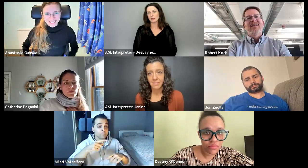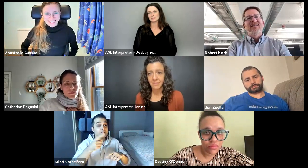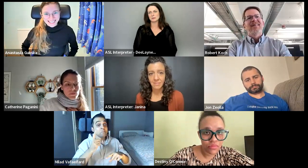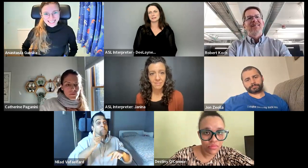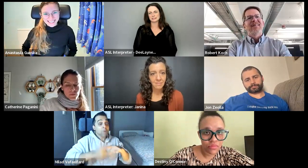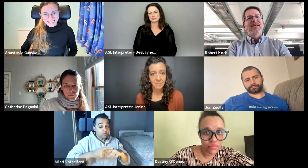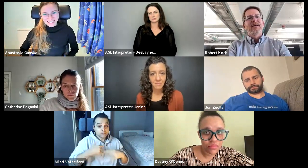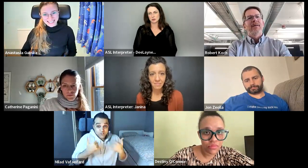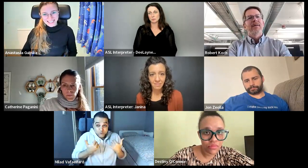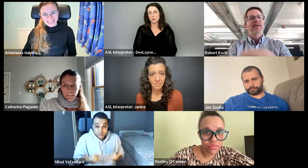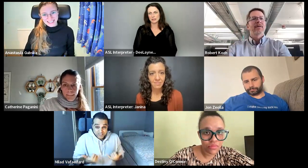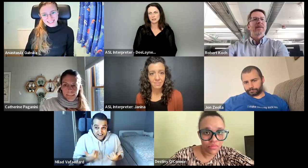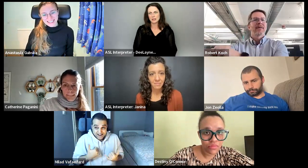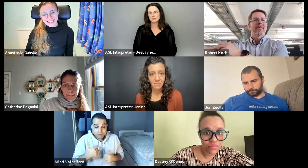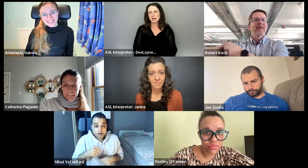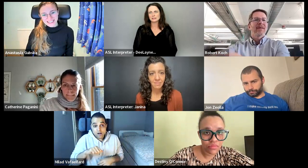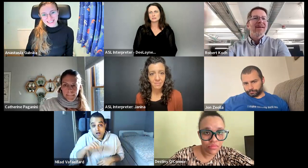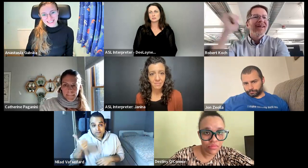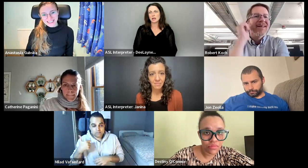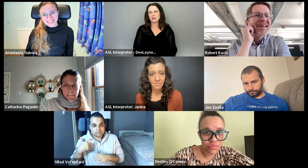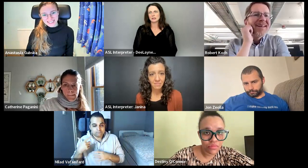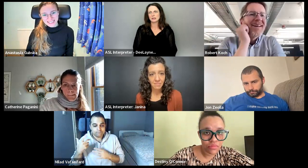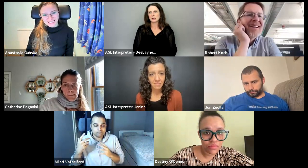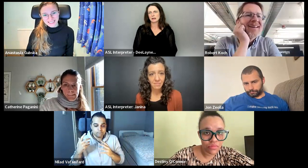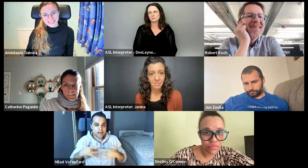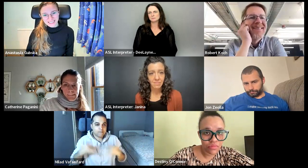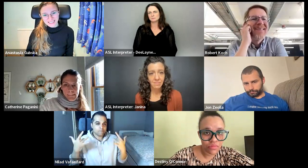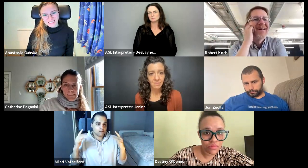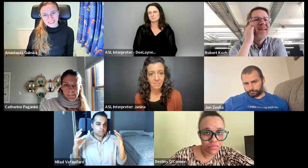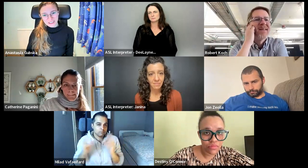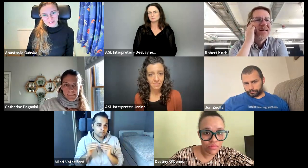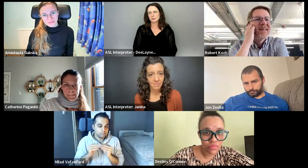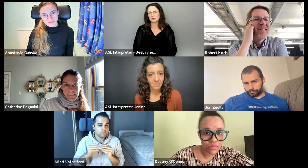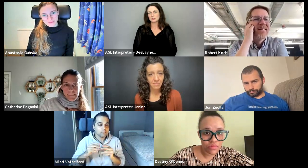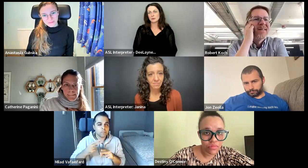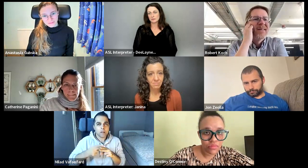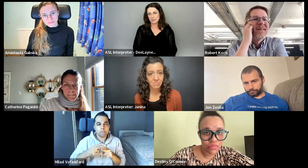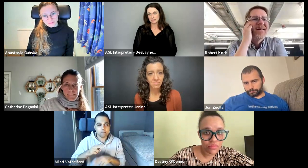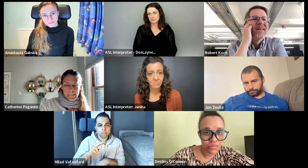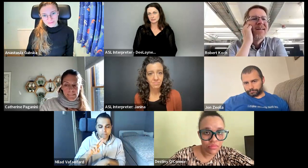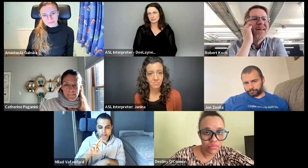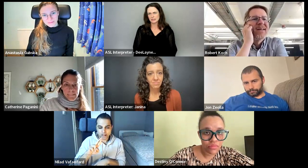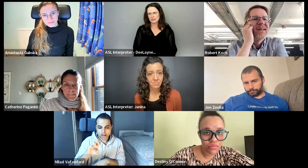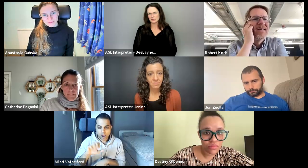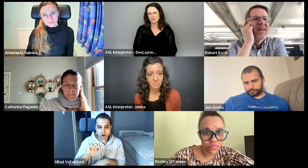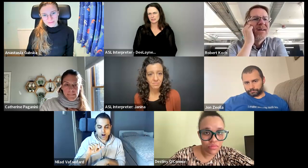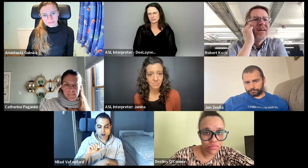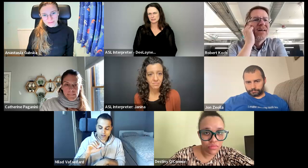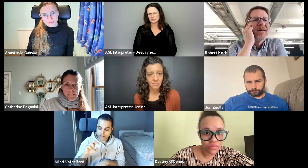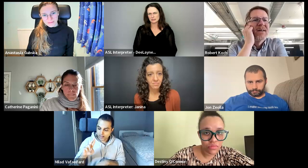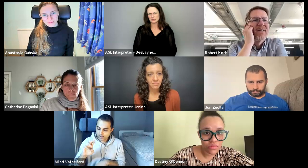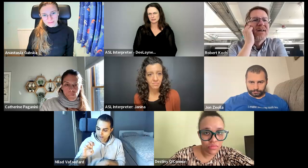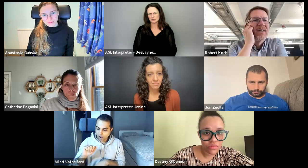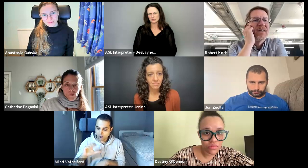point, but it's still a struggle, but plus today, um, there's another event and I think